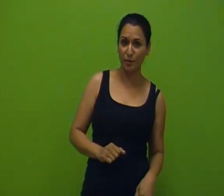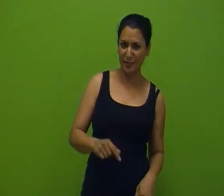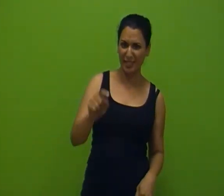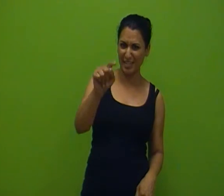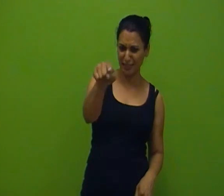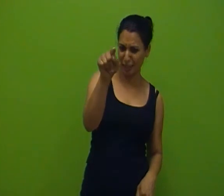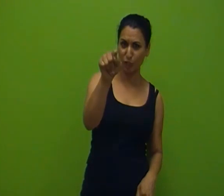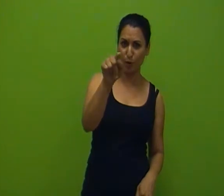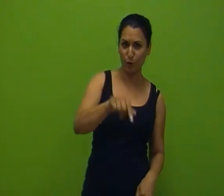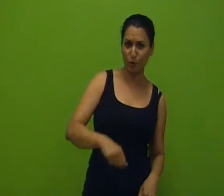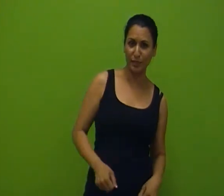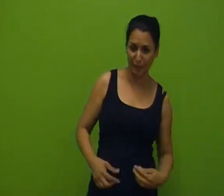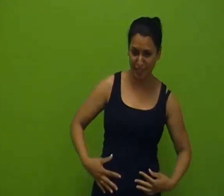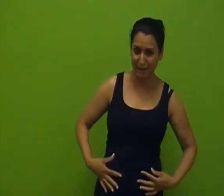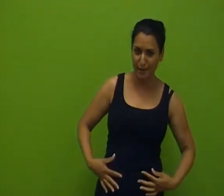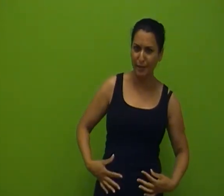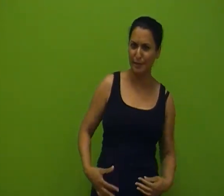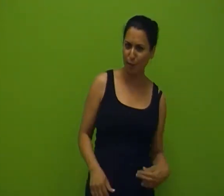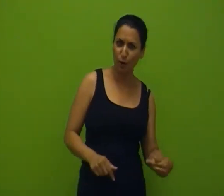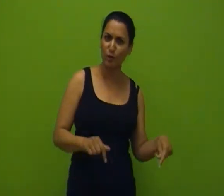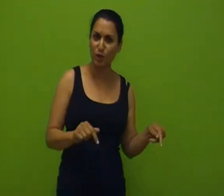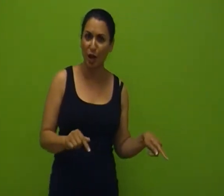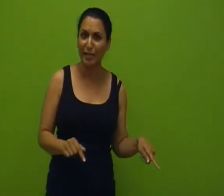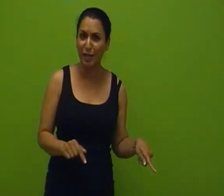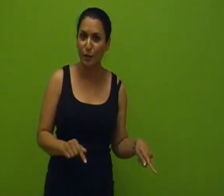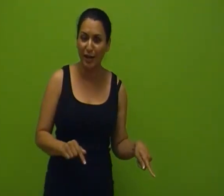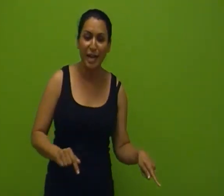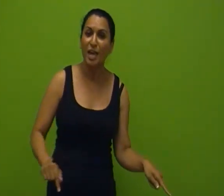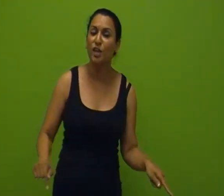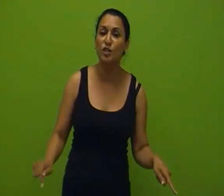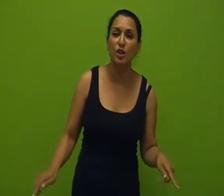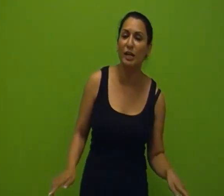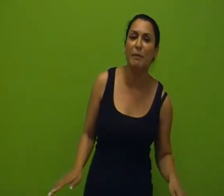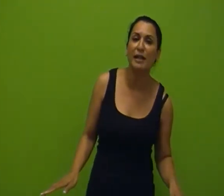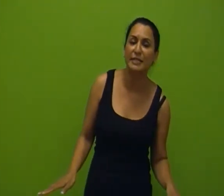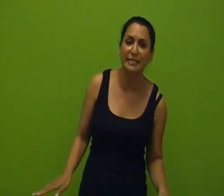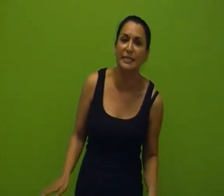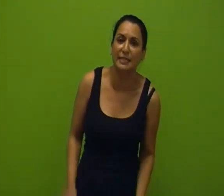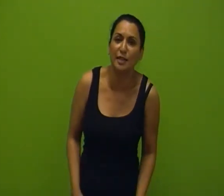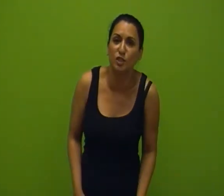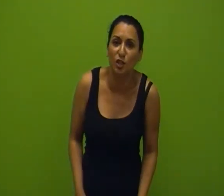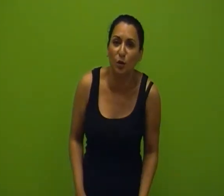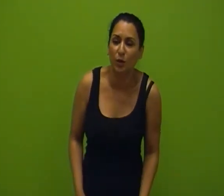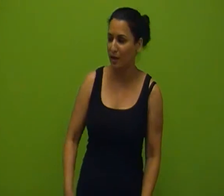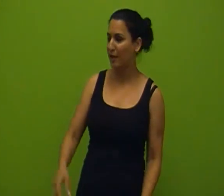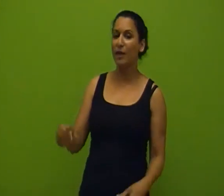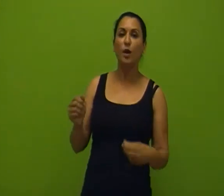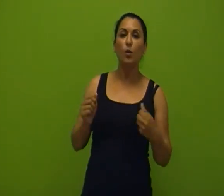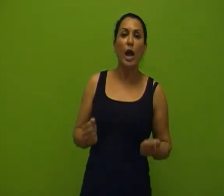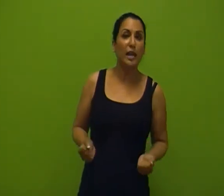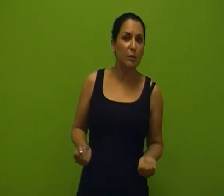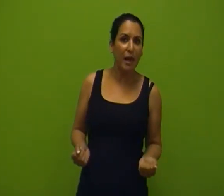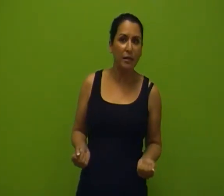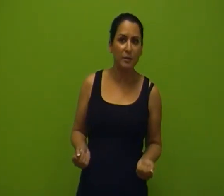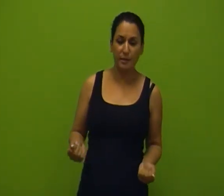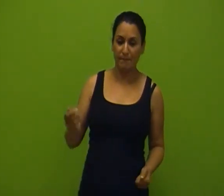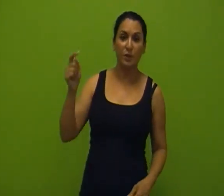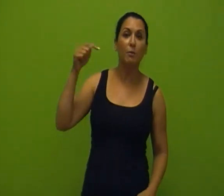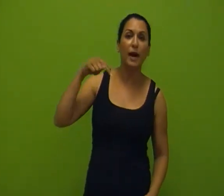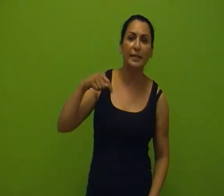is going to do. It is going expose those little techniques and poses you are not getting right because you have to balance this thing too. How do you balance? Your